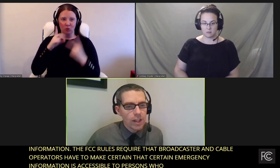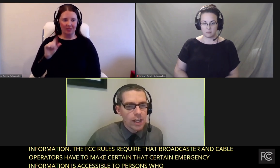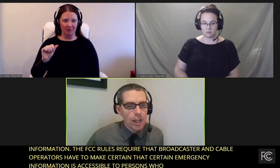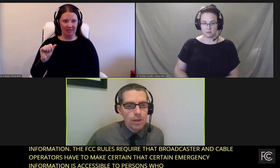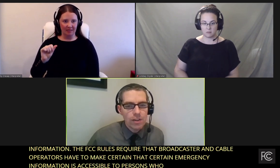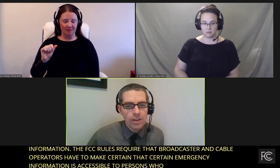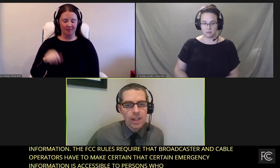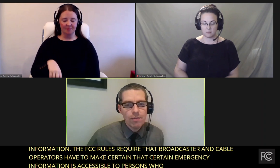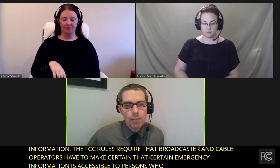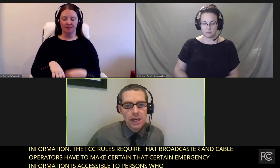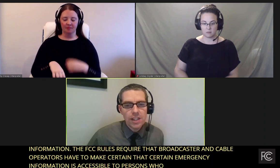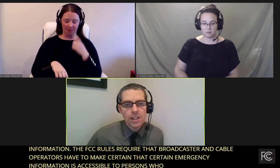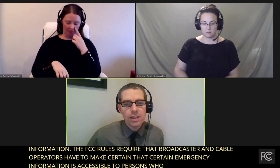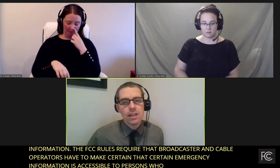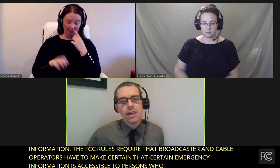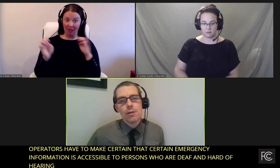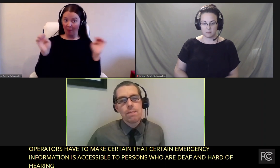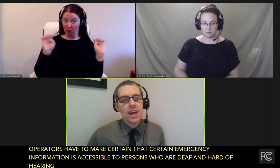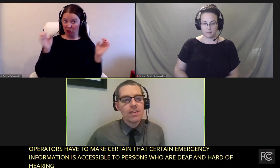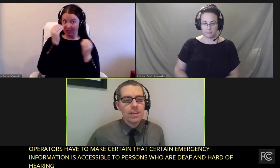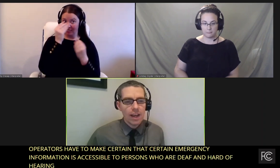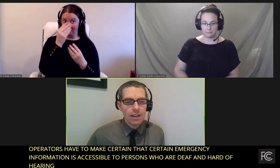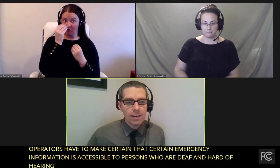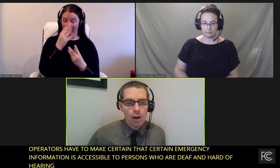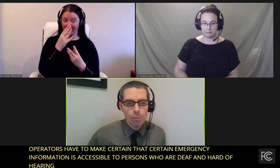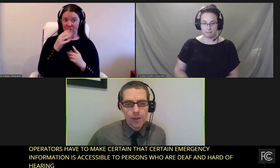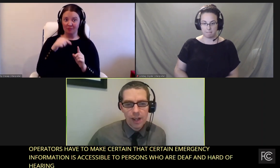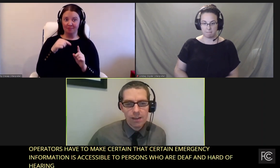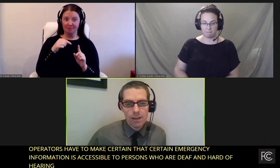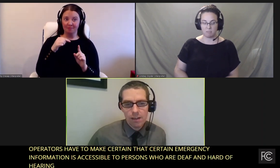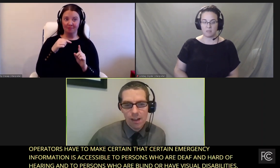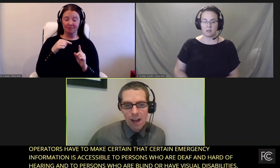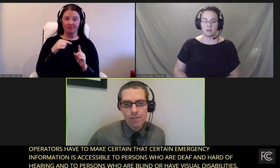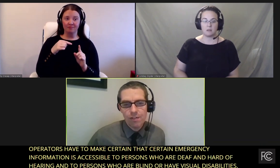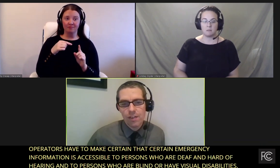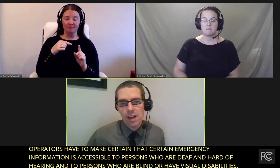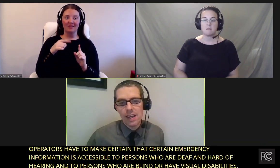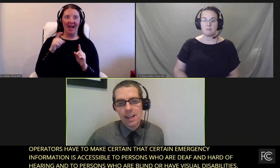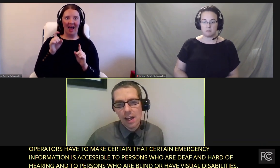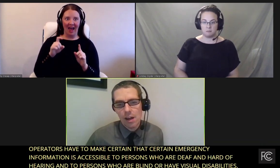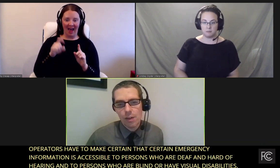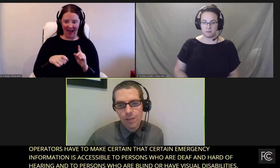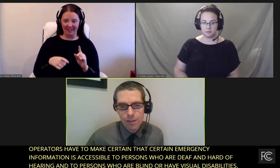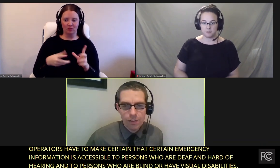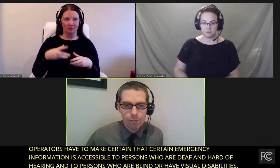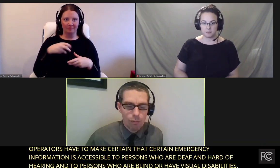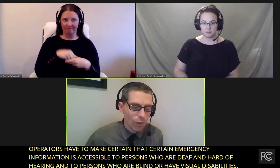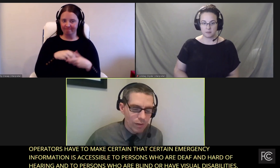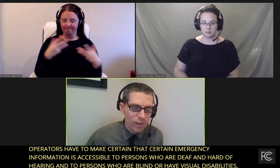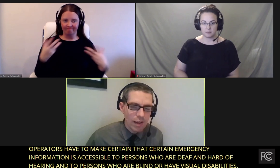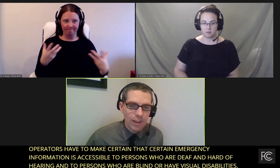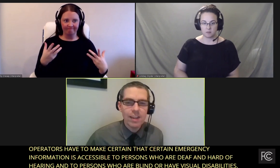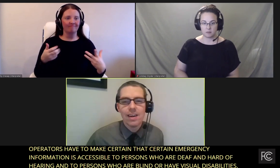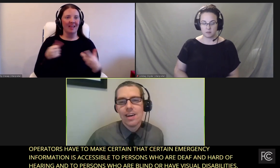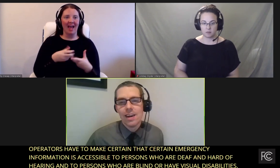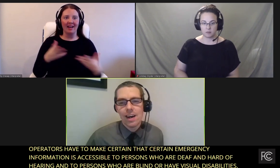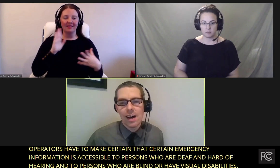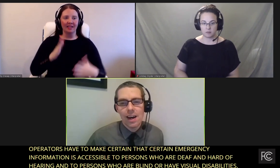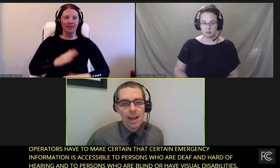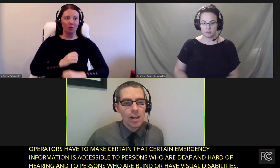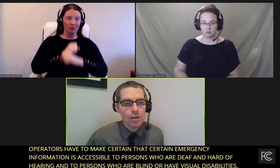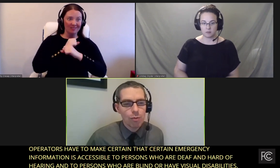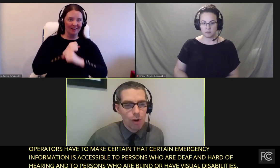specifically emergency information that is intended to help protect life and health or safety